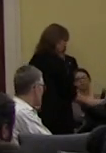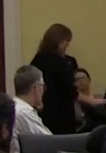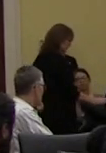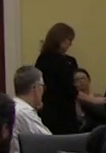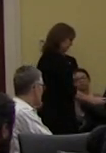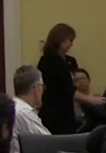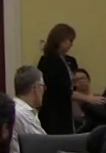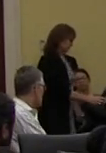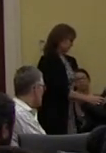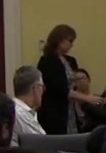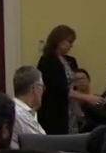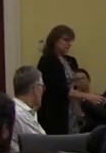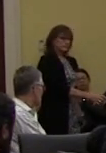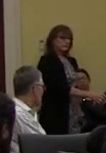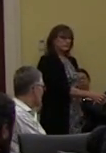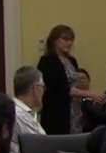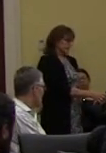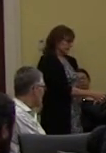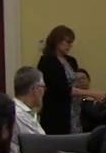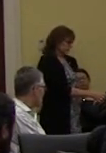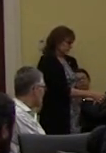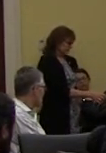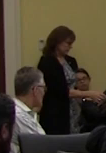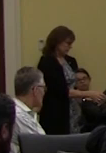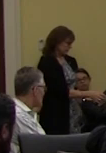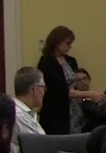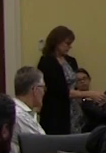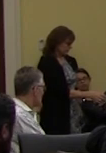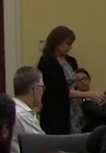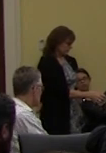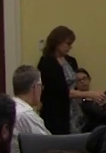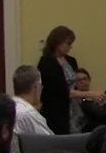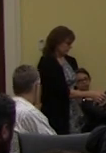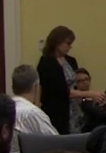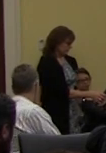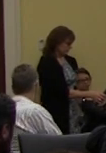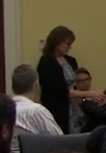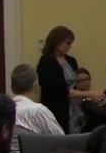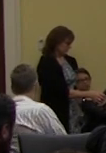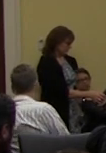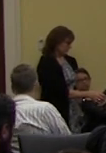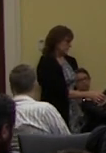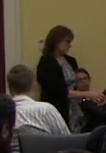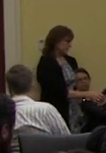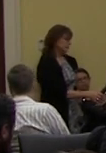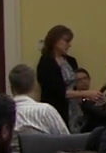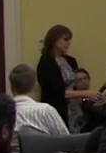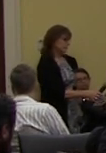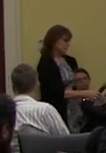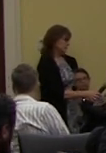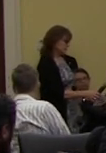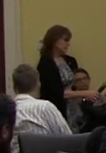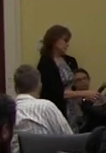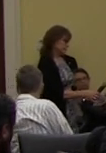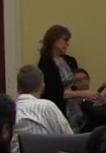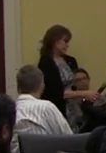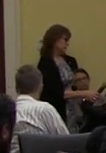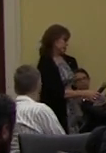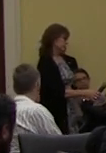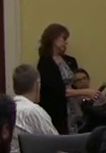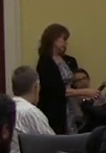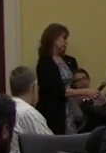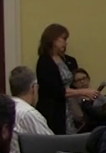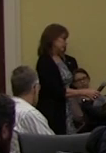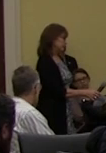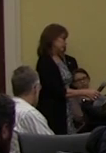signing up voters um from john houston and the supreme court of ohio purchase voter rolls that denial base and negates